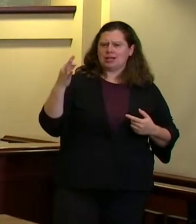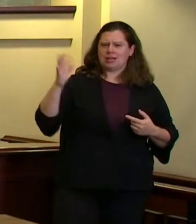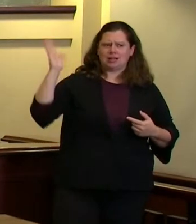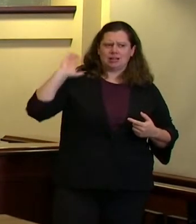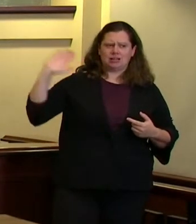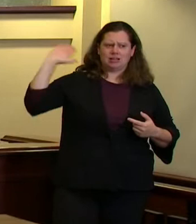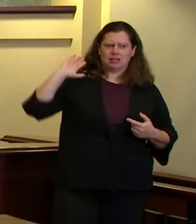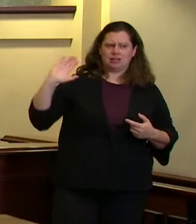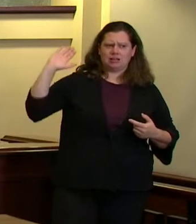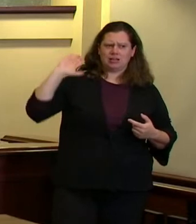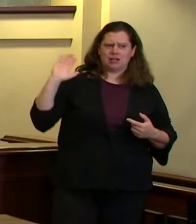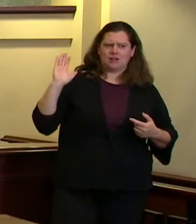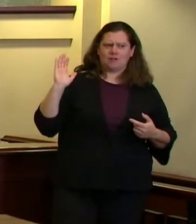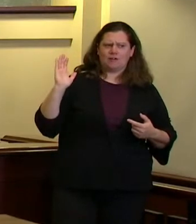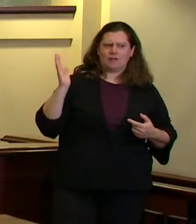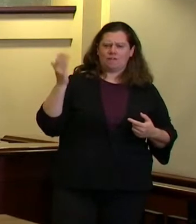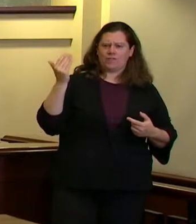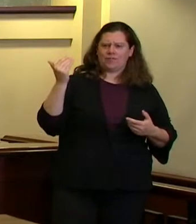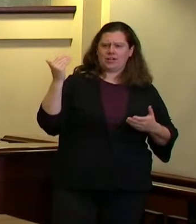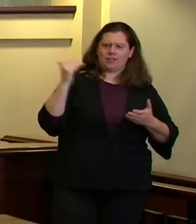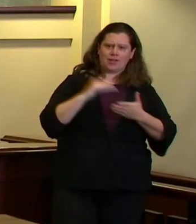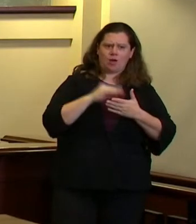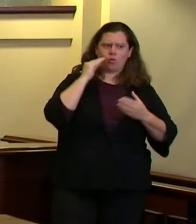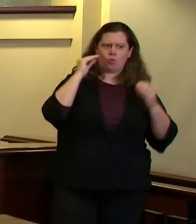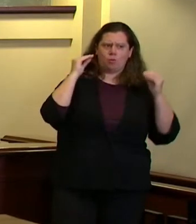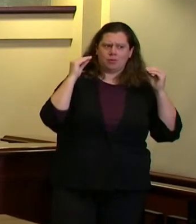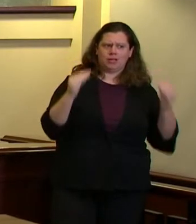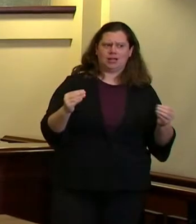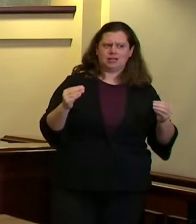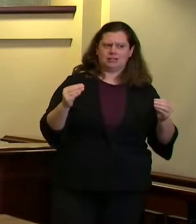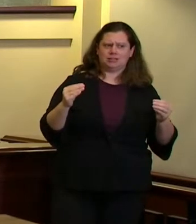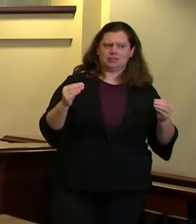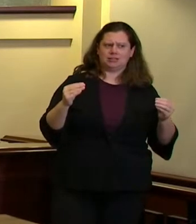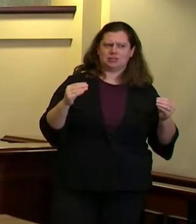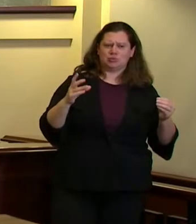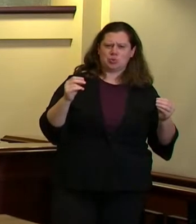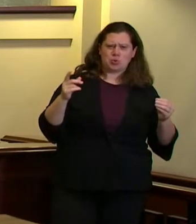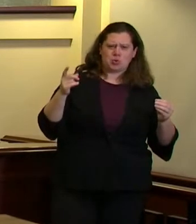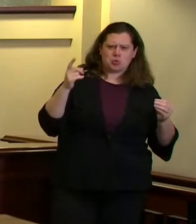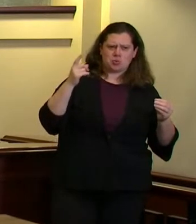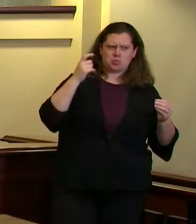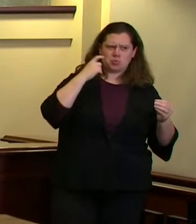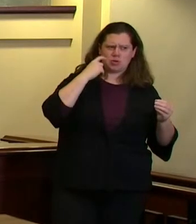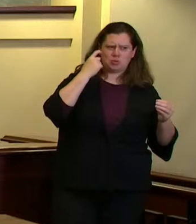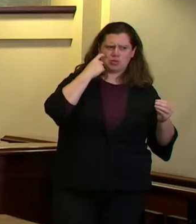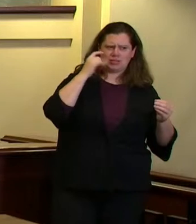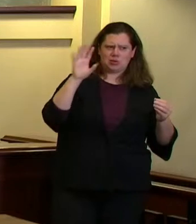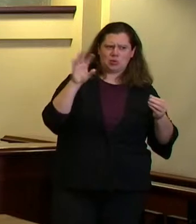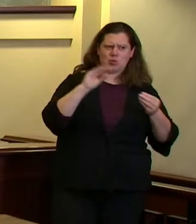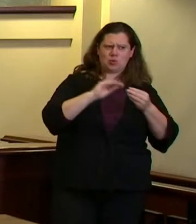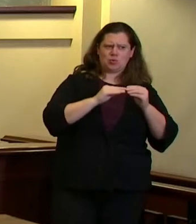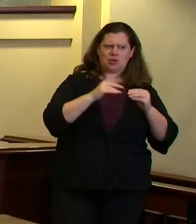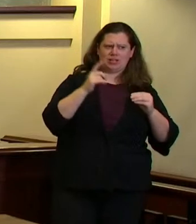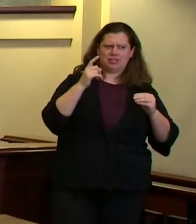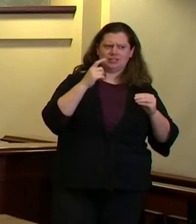people in the world and in the recent budget for the roll of money this year about 1.4 million